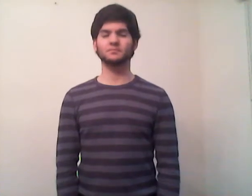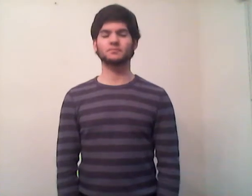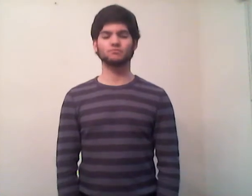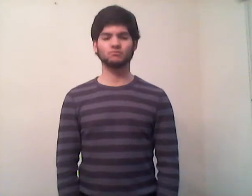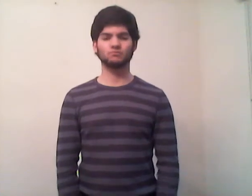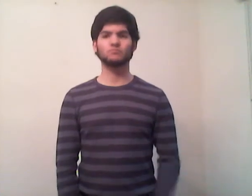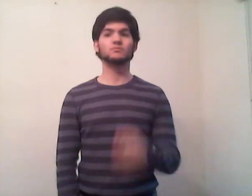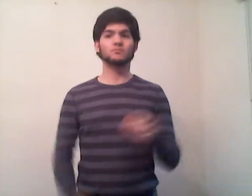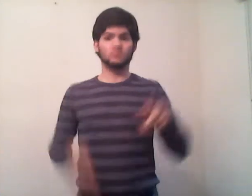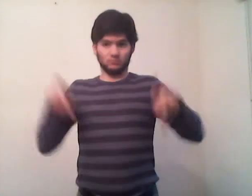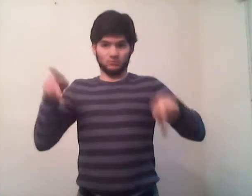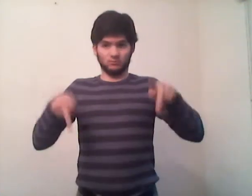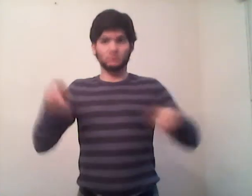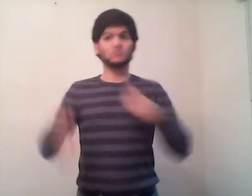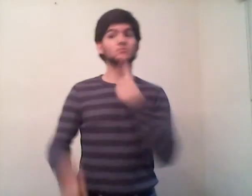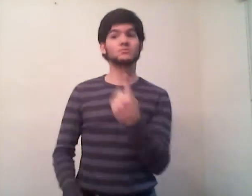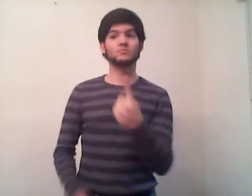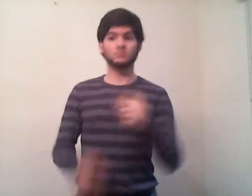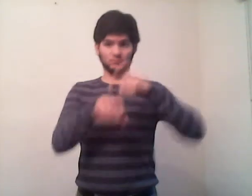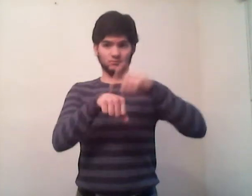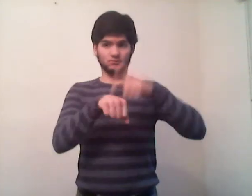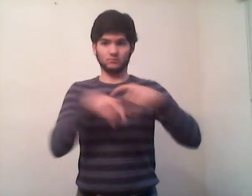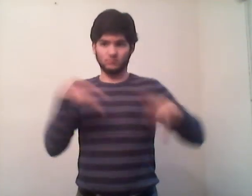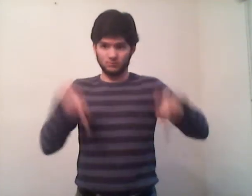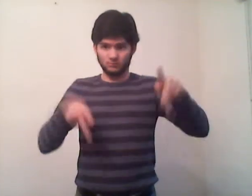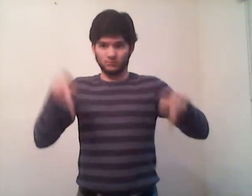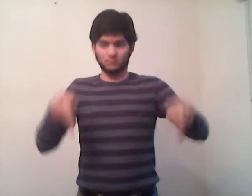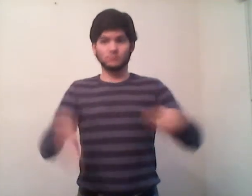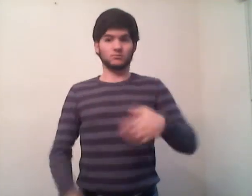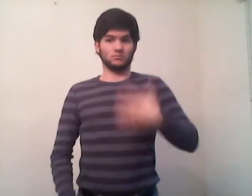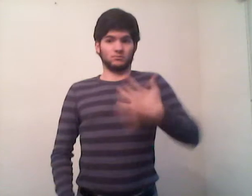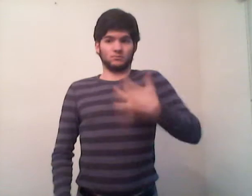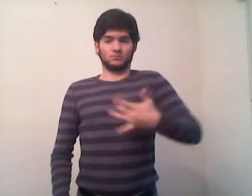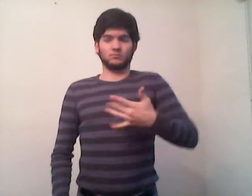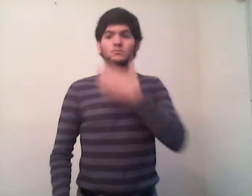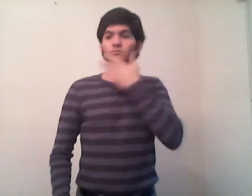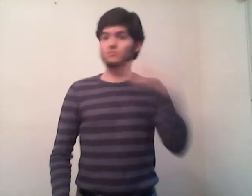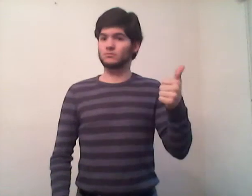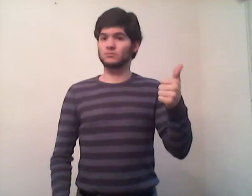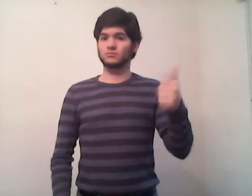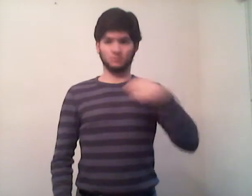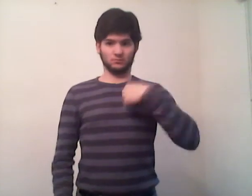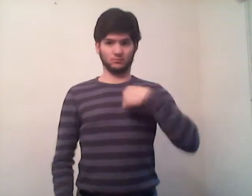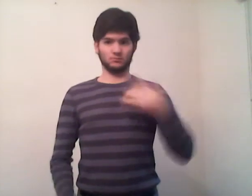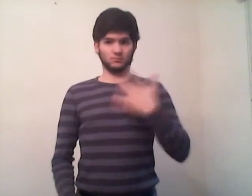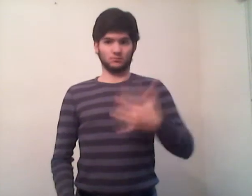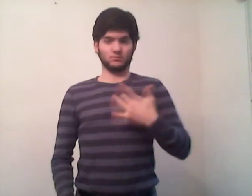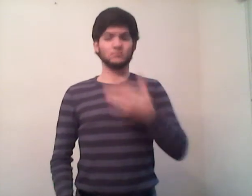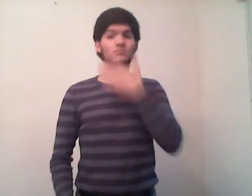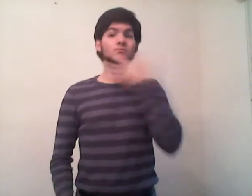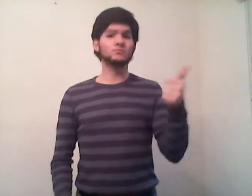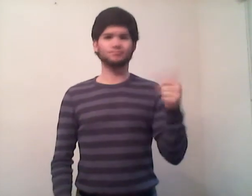They say the time's supposed to heal you, but I ain't done much here.